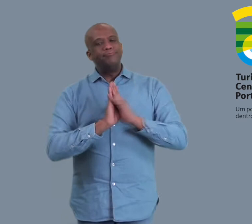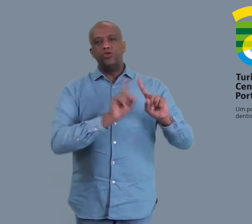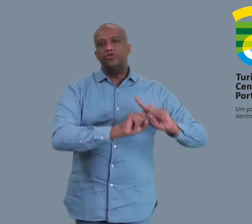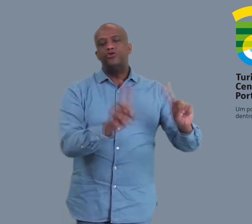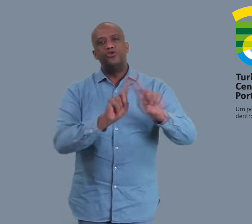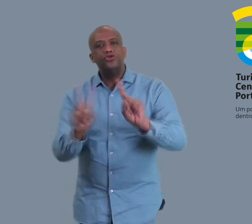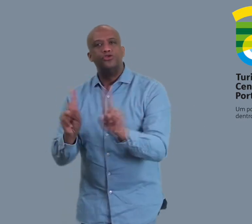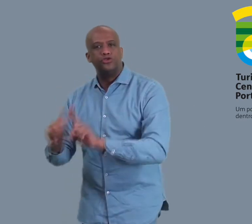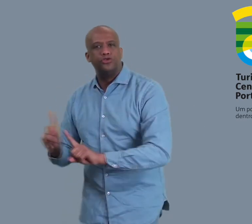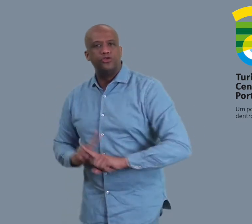and churches.